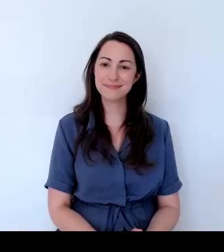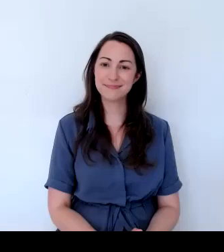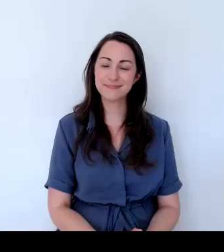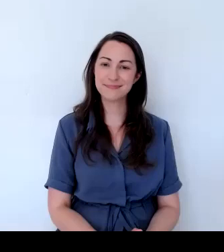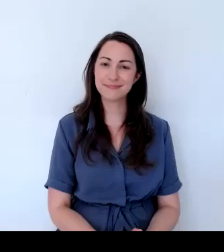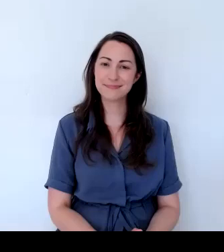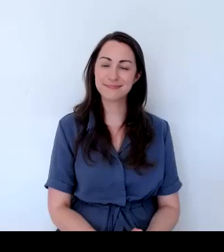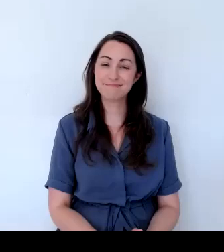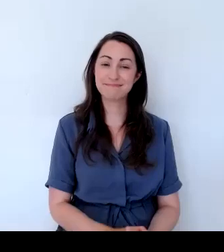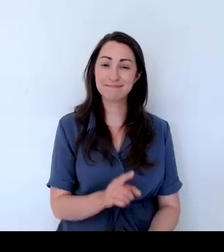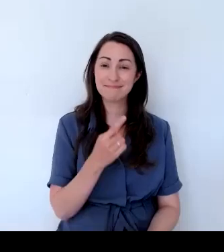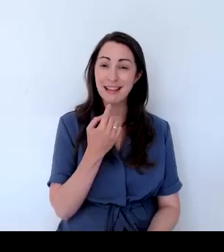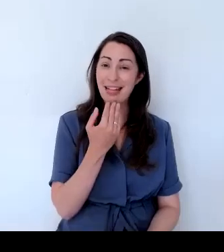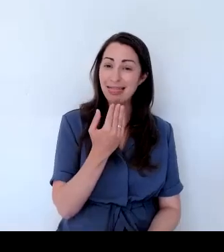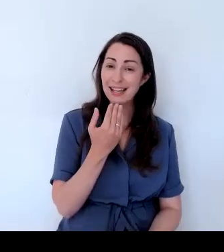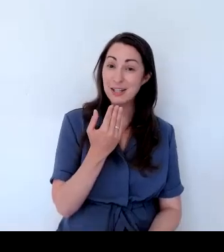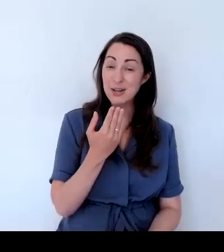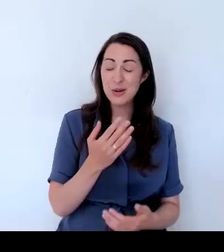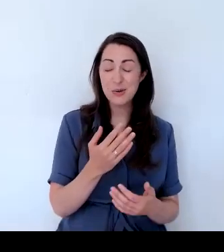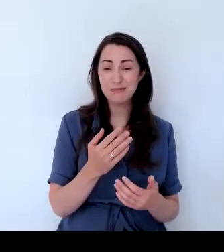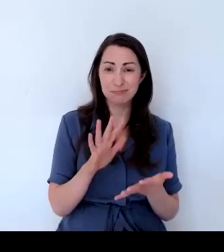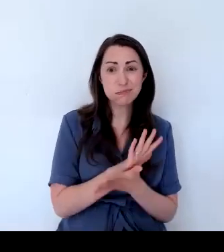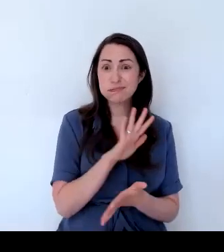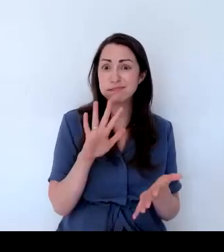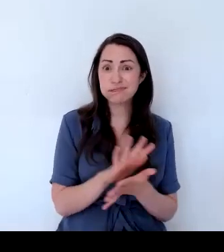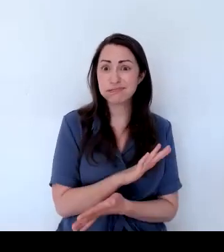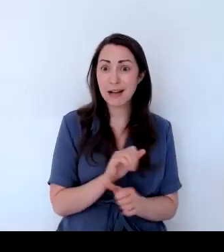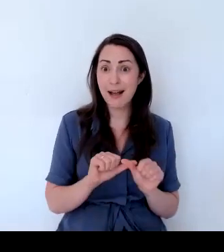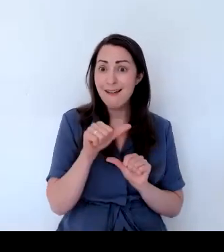Thank you. Really enjoyed it. When's the next one from Verity?